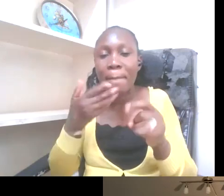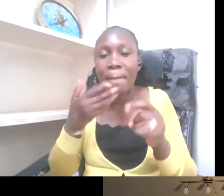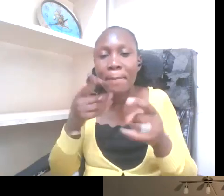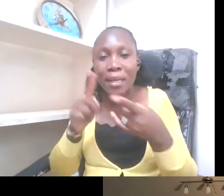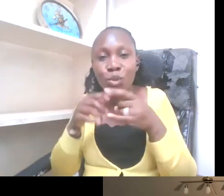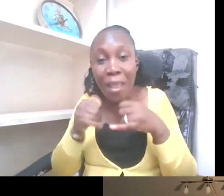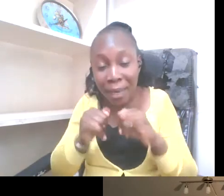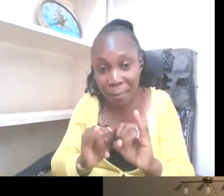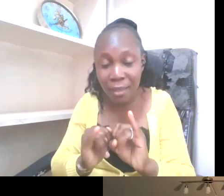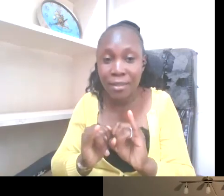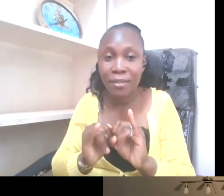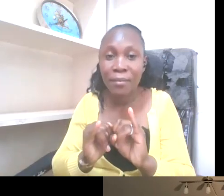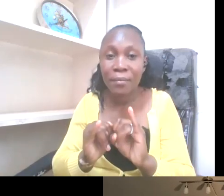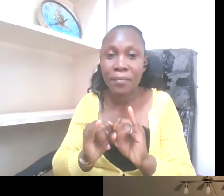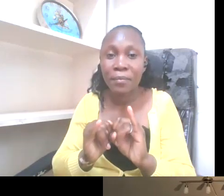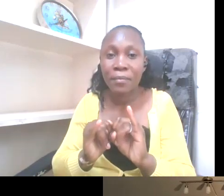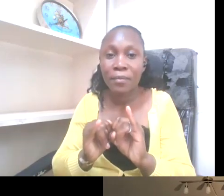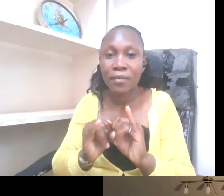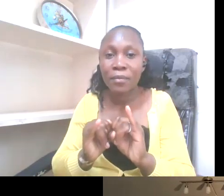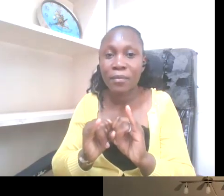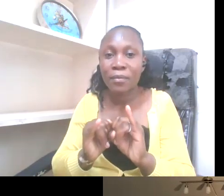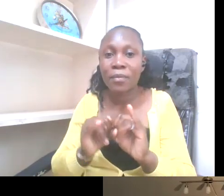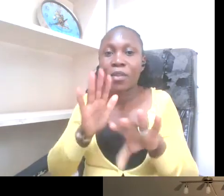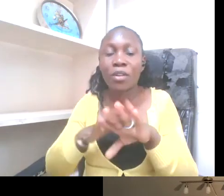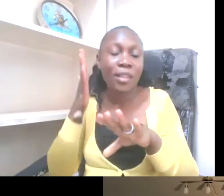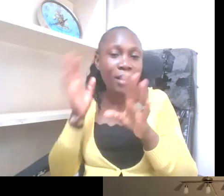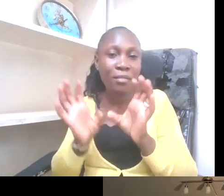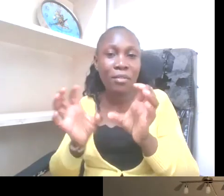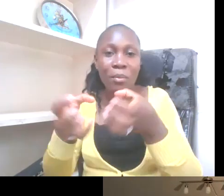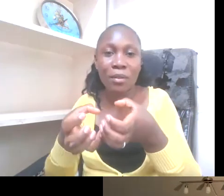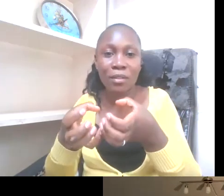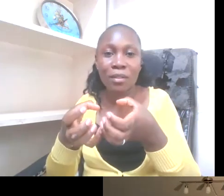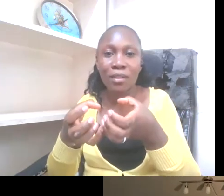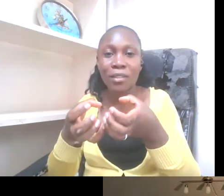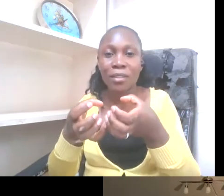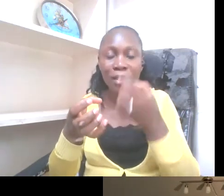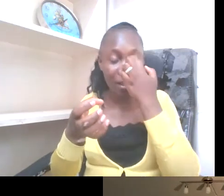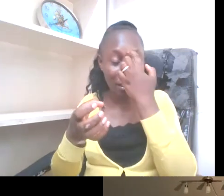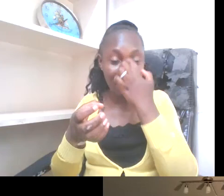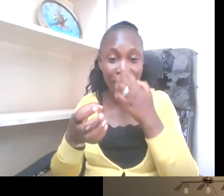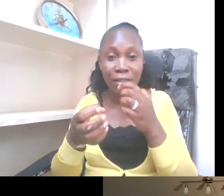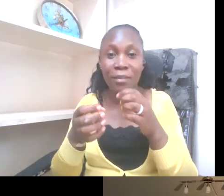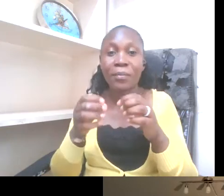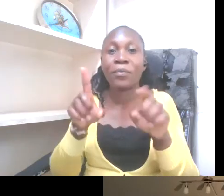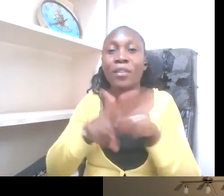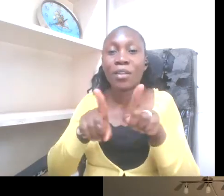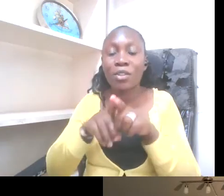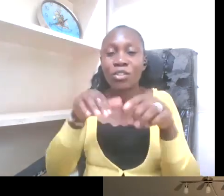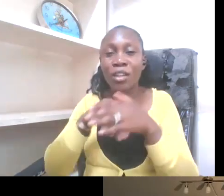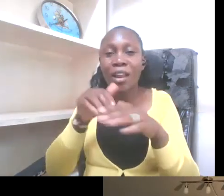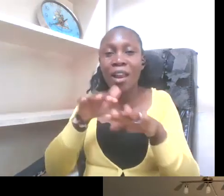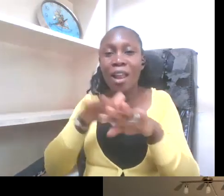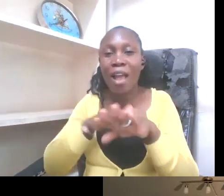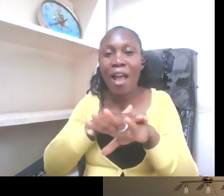and facilitating the deaf community also in the work that we do with access to perspectives and Africa archive. Asanta